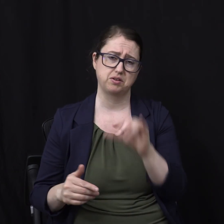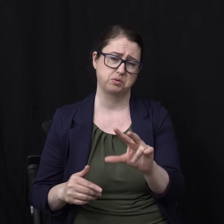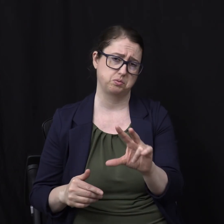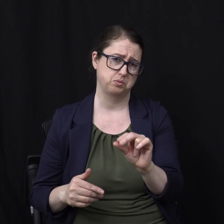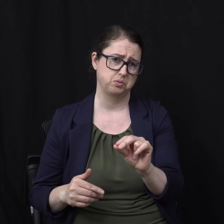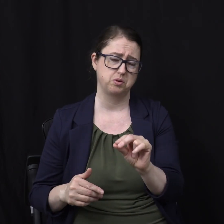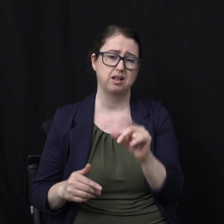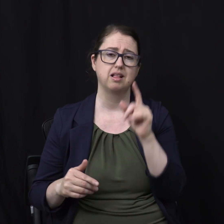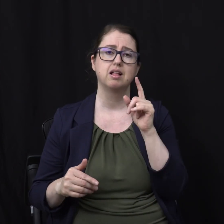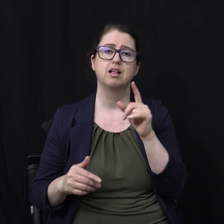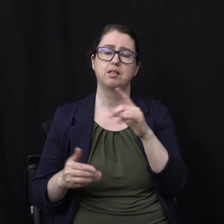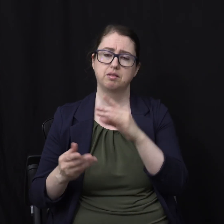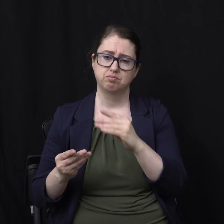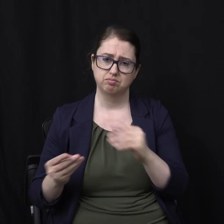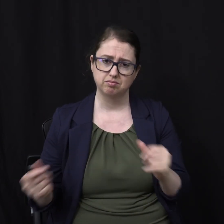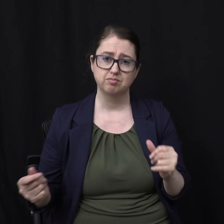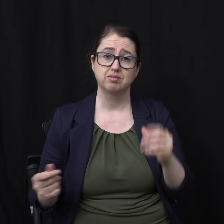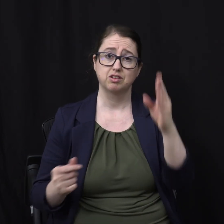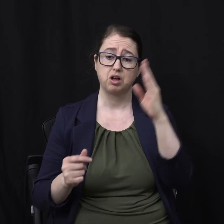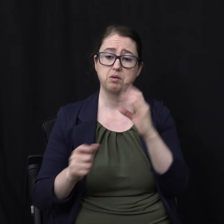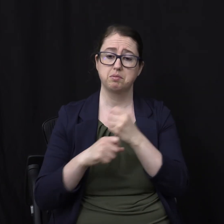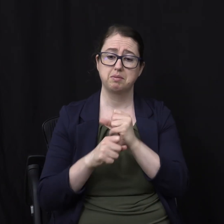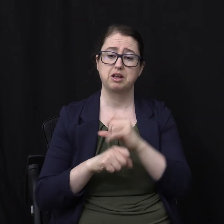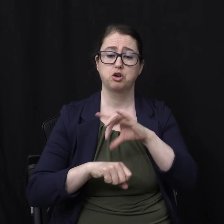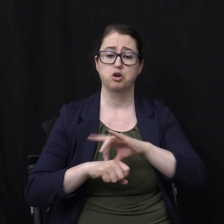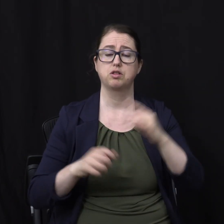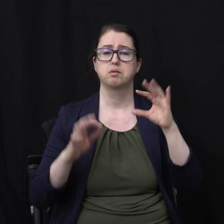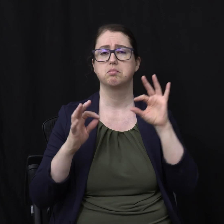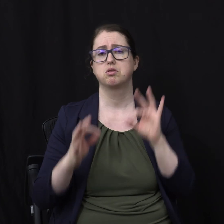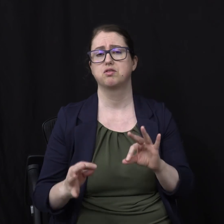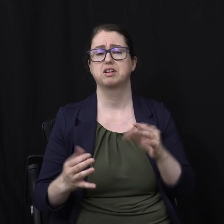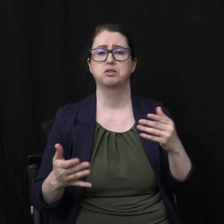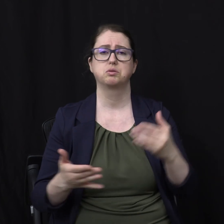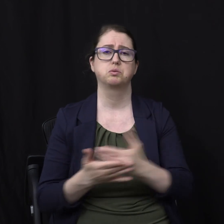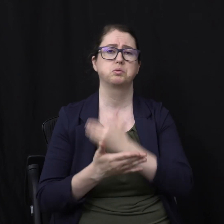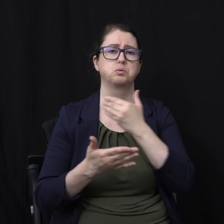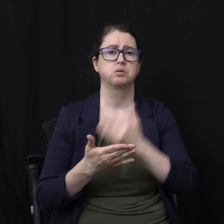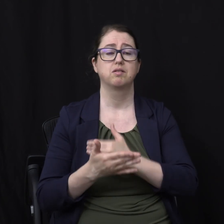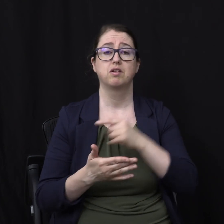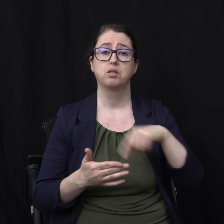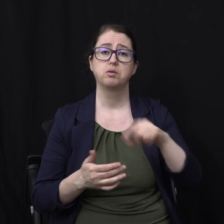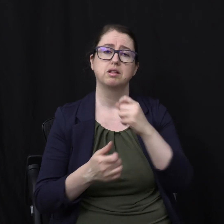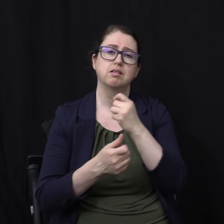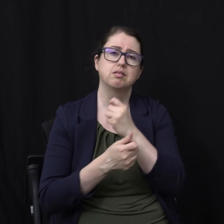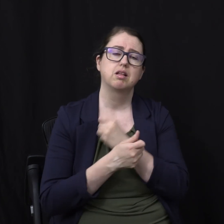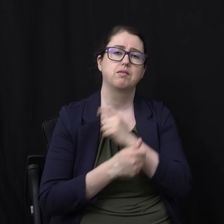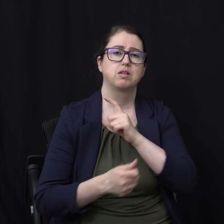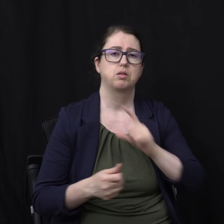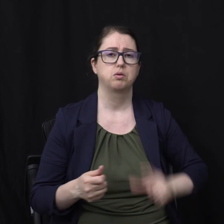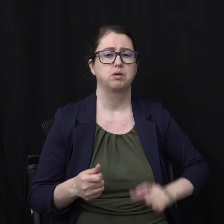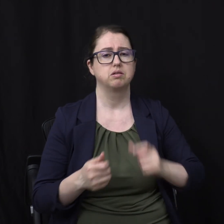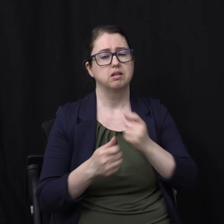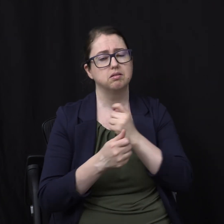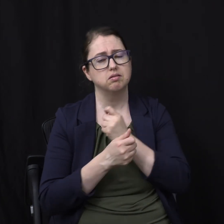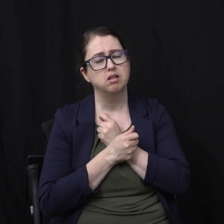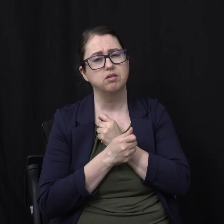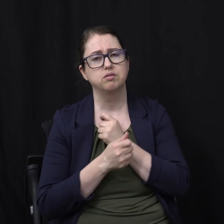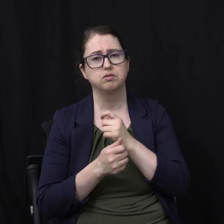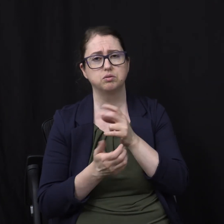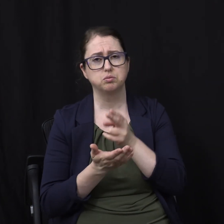This earth And make it beautiful And perfect For those who love The Lord Those who receive A love of the truth So